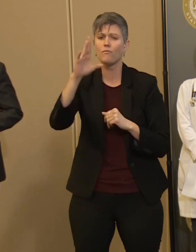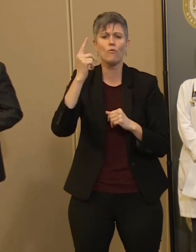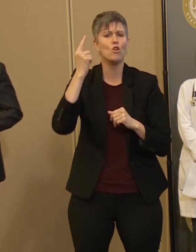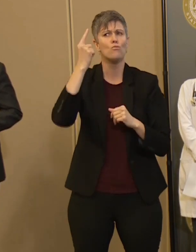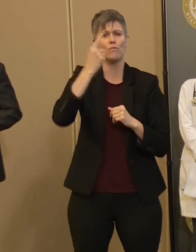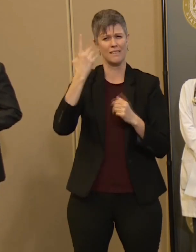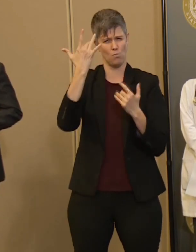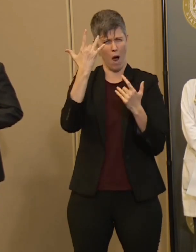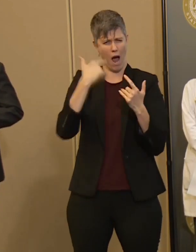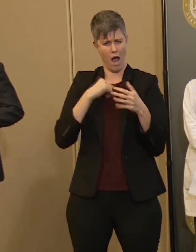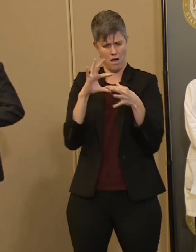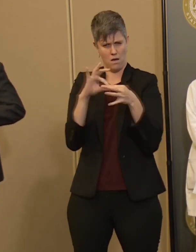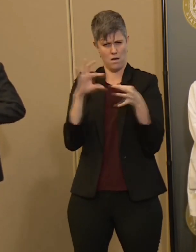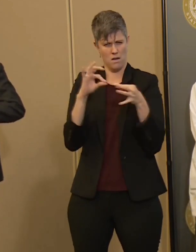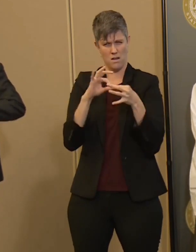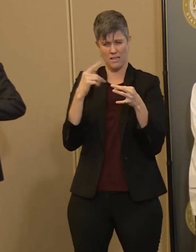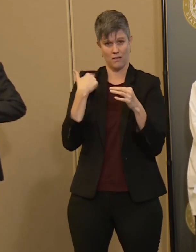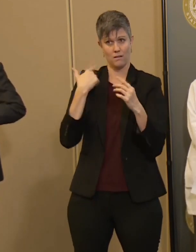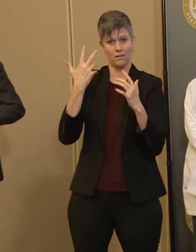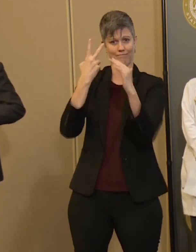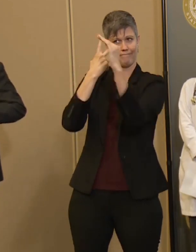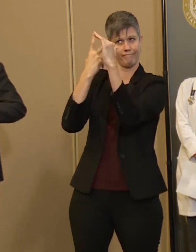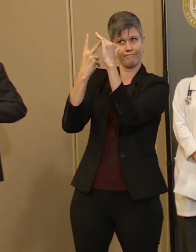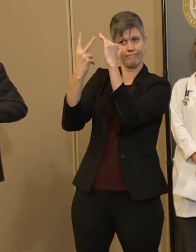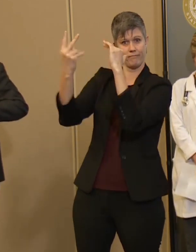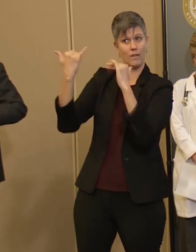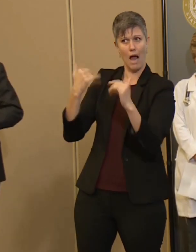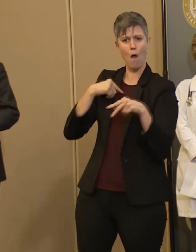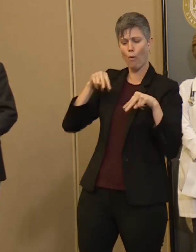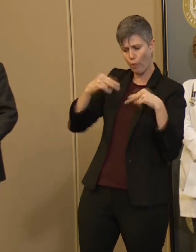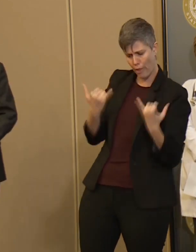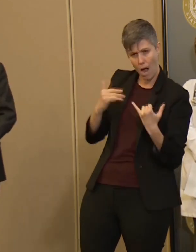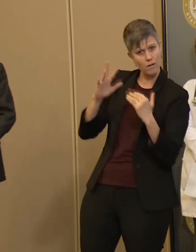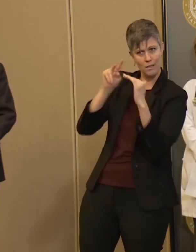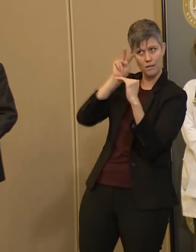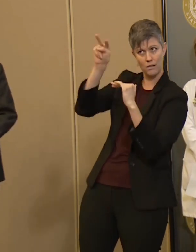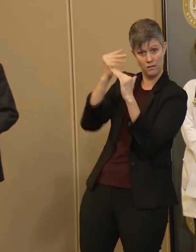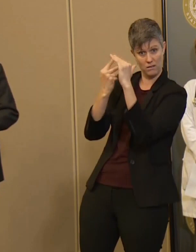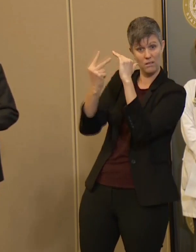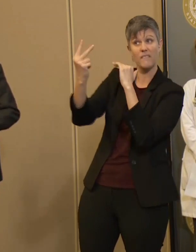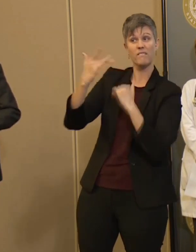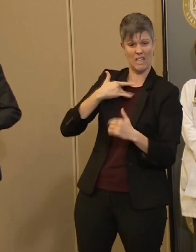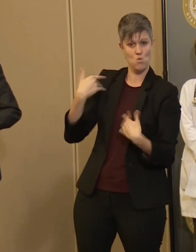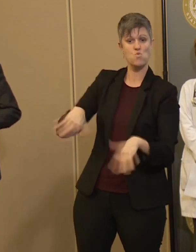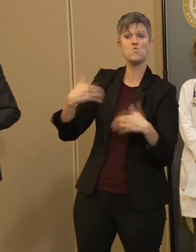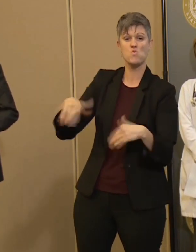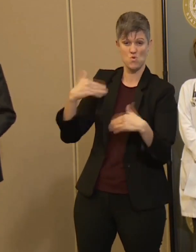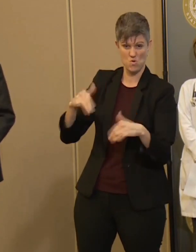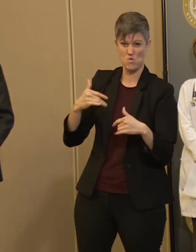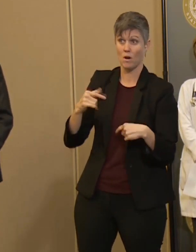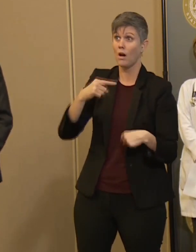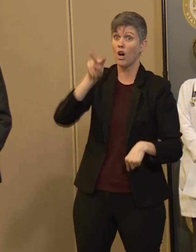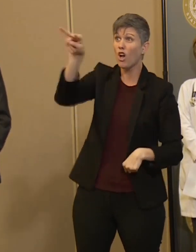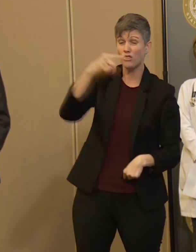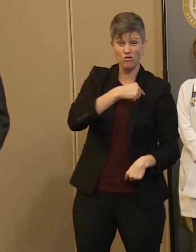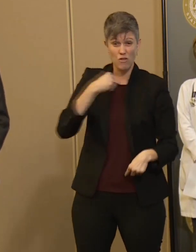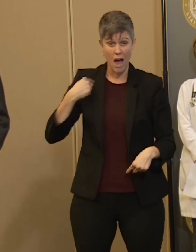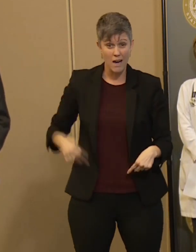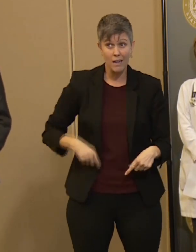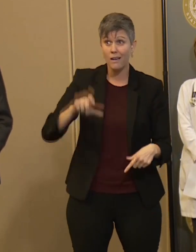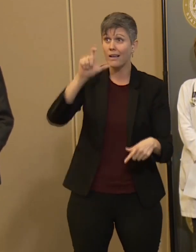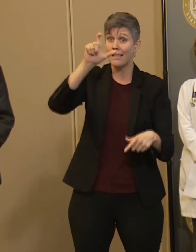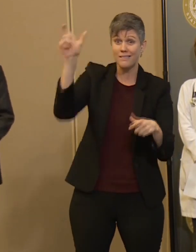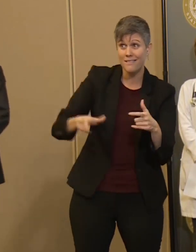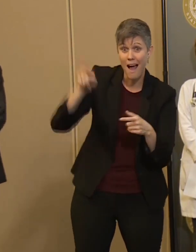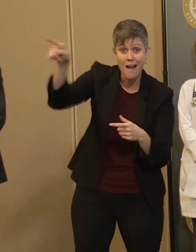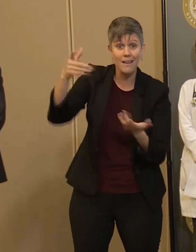we have to forecast a little bit. The lessons learned have been loud and clear from China, from Italy, from Seattle,